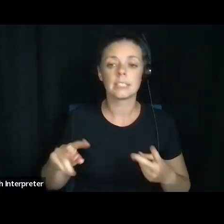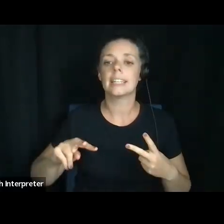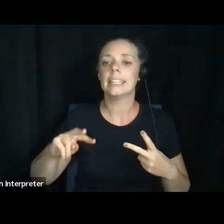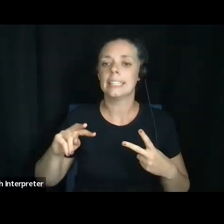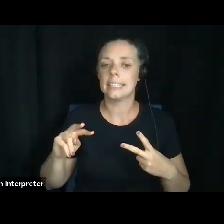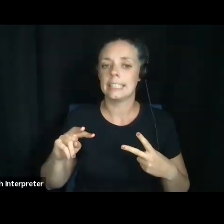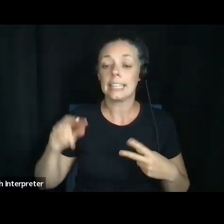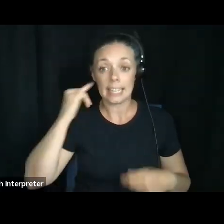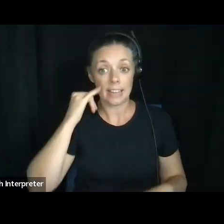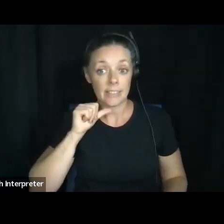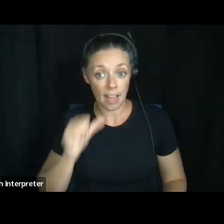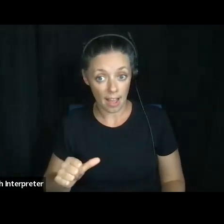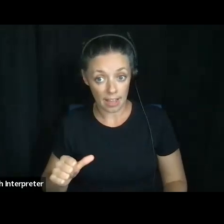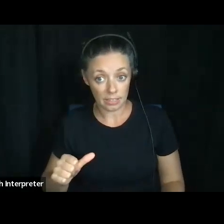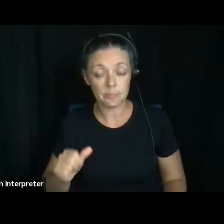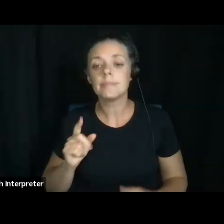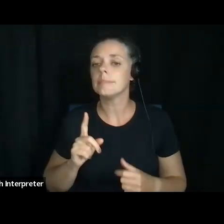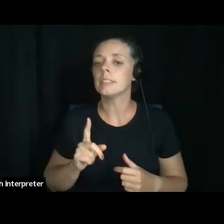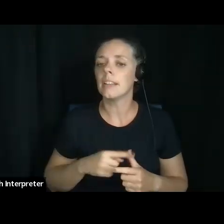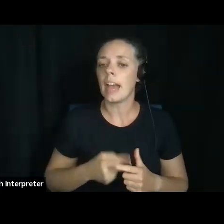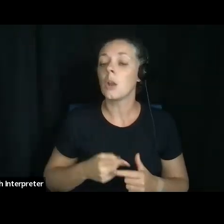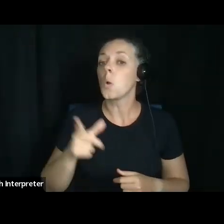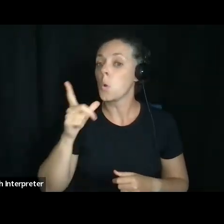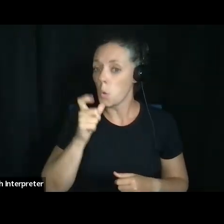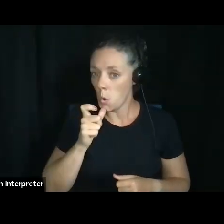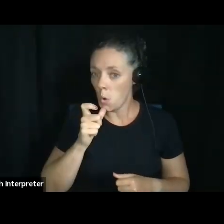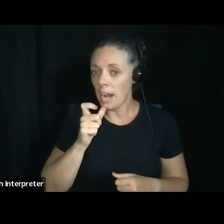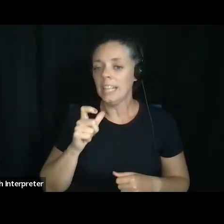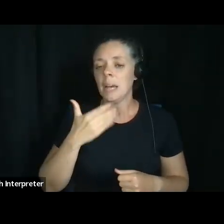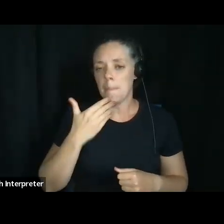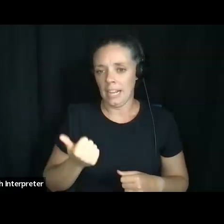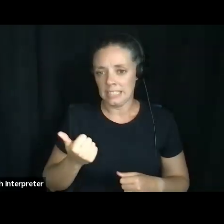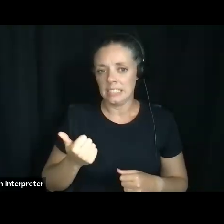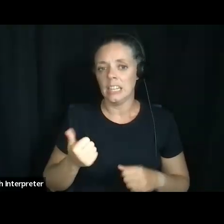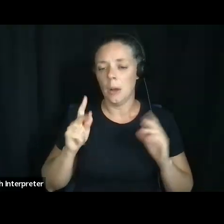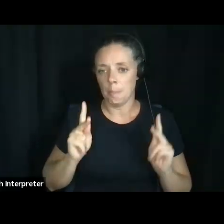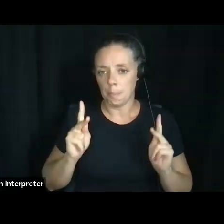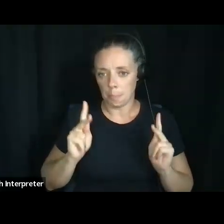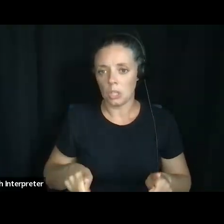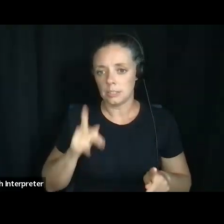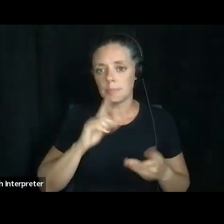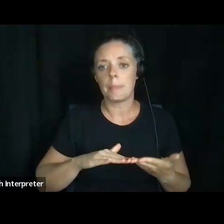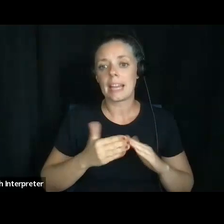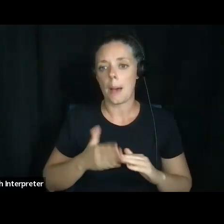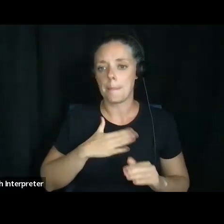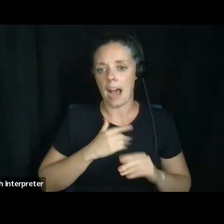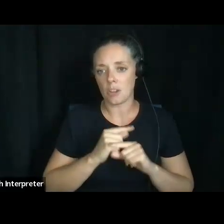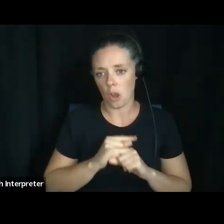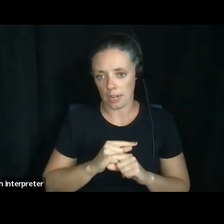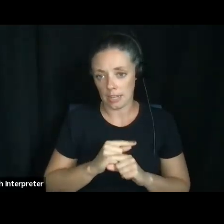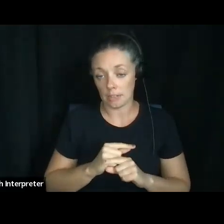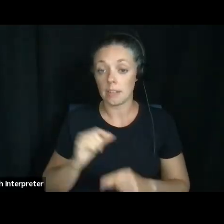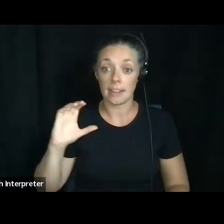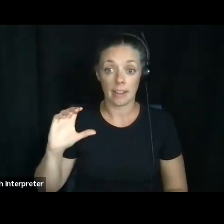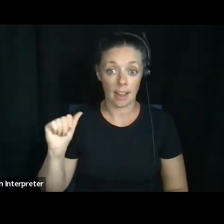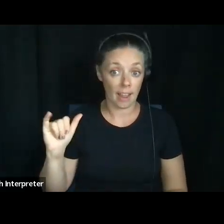if I don't, then who is the best person to be my guardian? Is it Caitlin? She's the one who filed